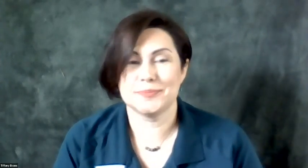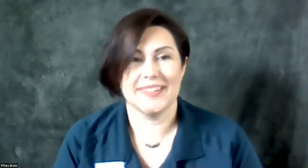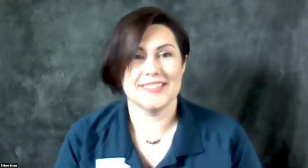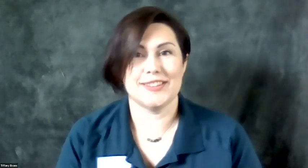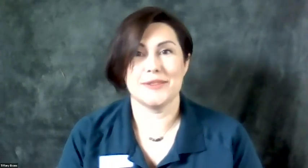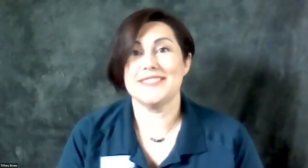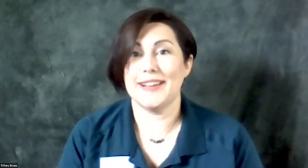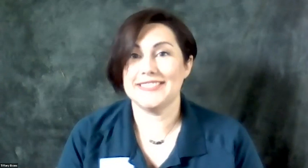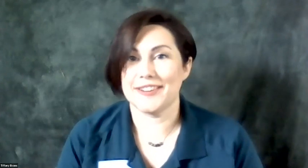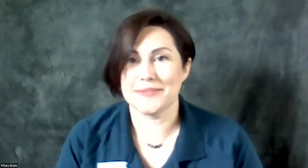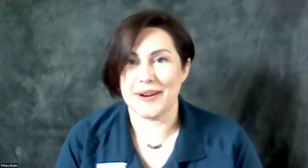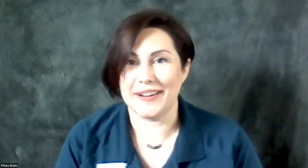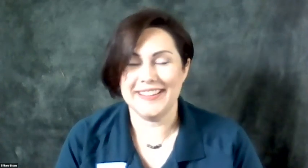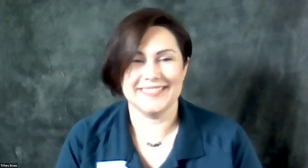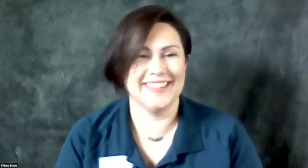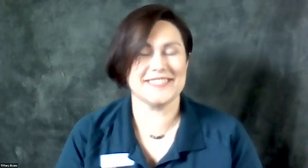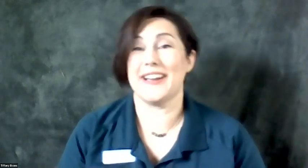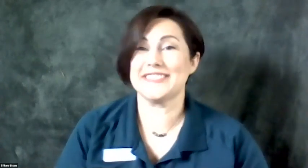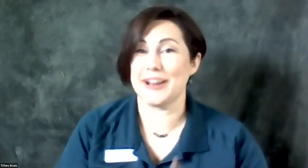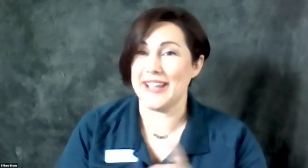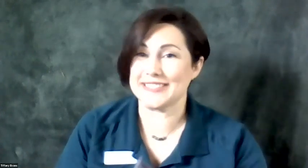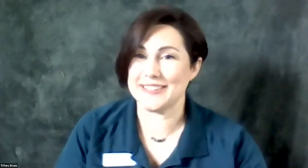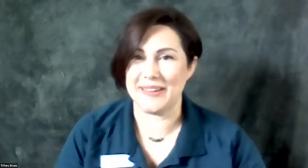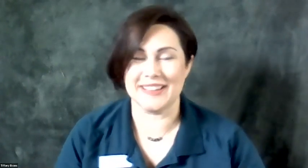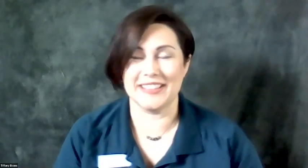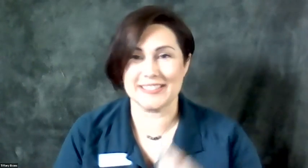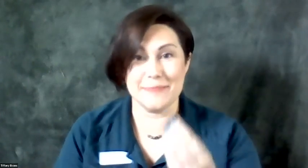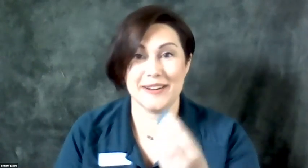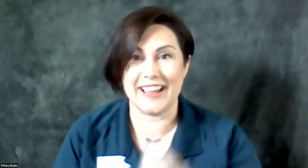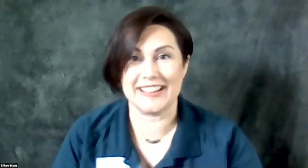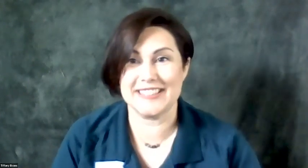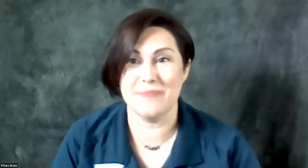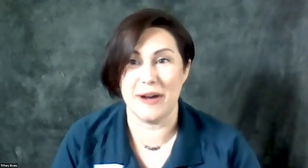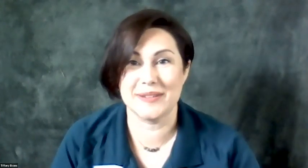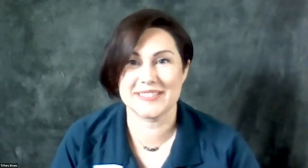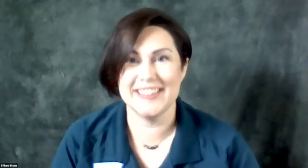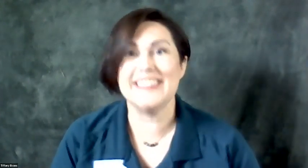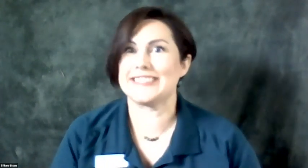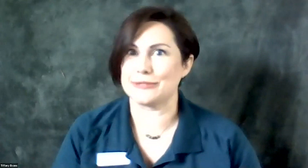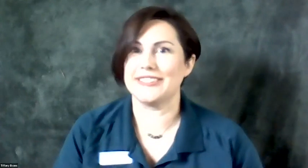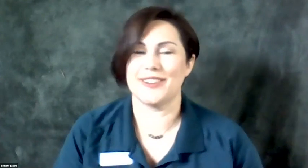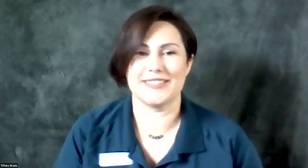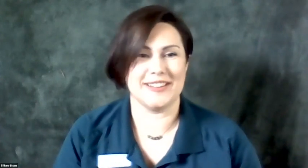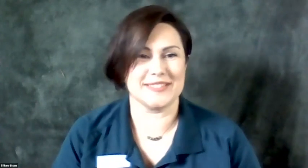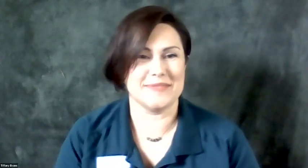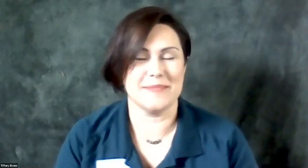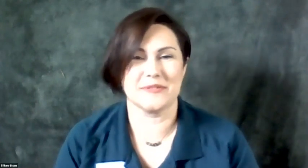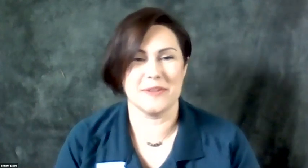So it was not Nadia or Bakari. That's why I said I'm guessing because unless I'm there and I can see him up close, it's really hard to tell sometimes from, especially